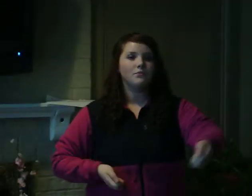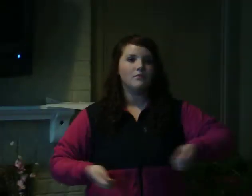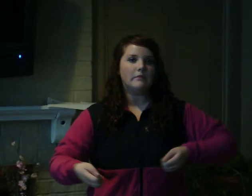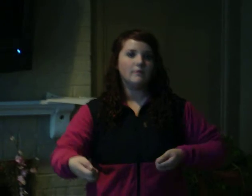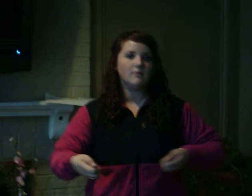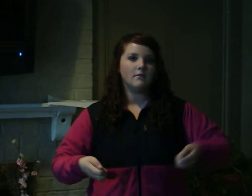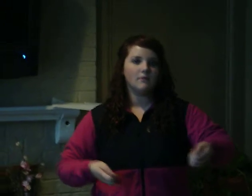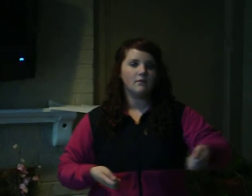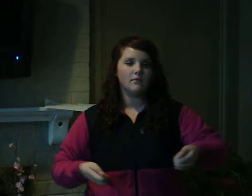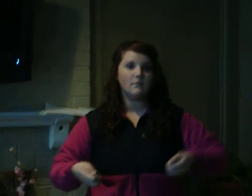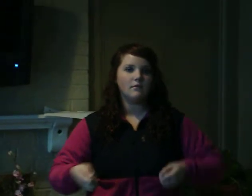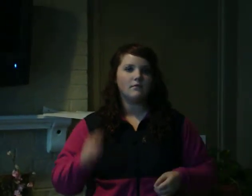Hello everybody. Hi.